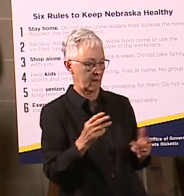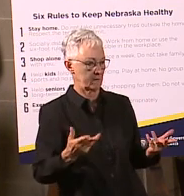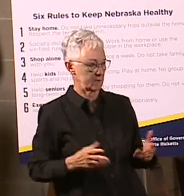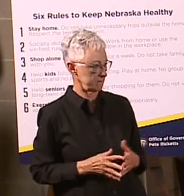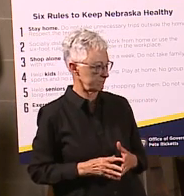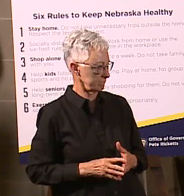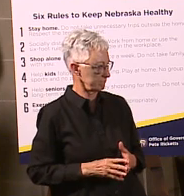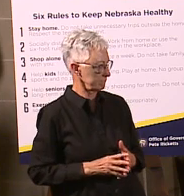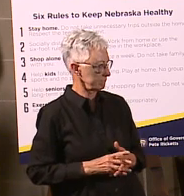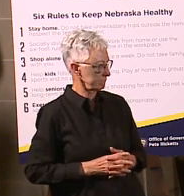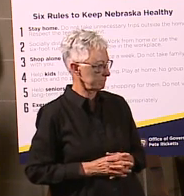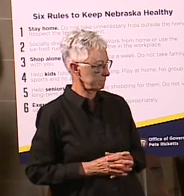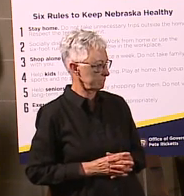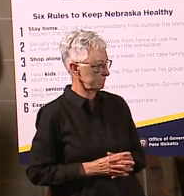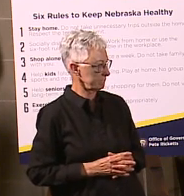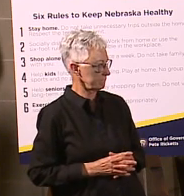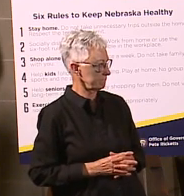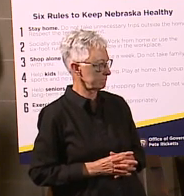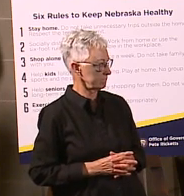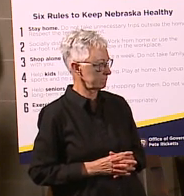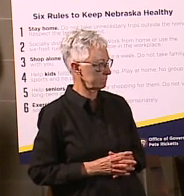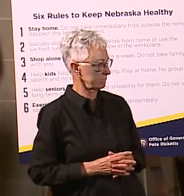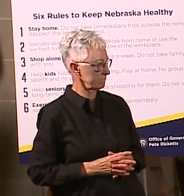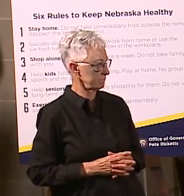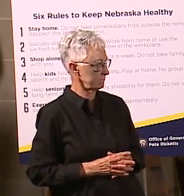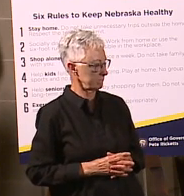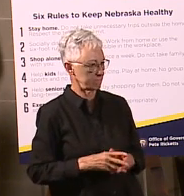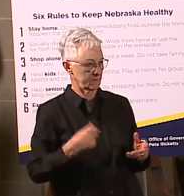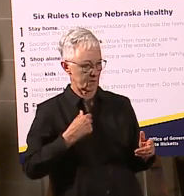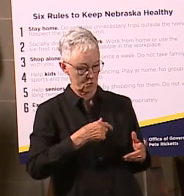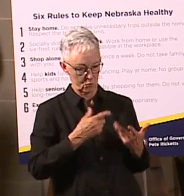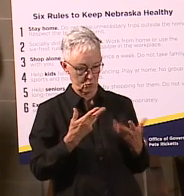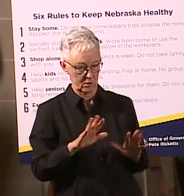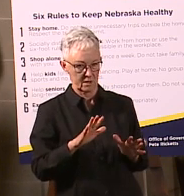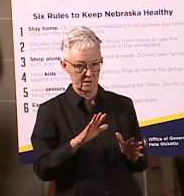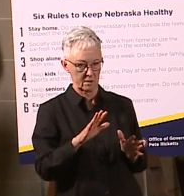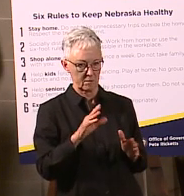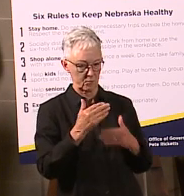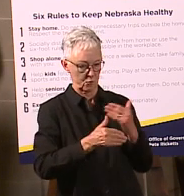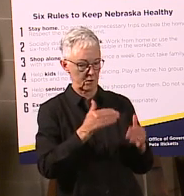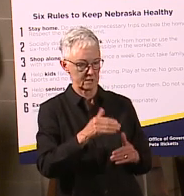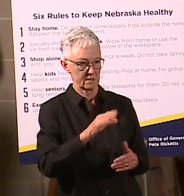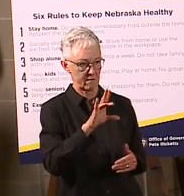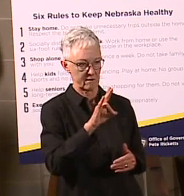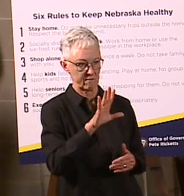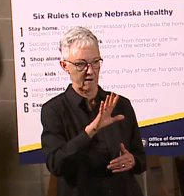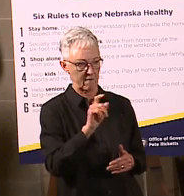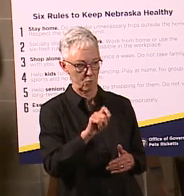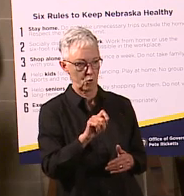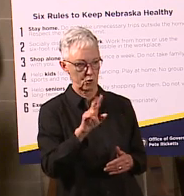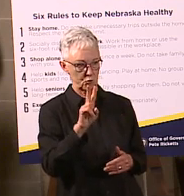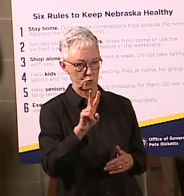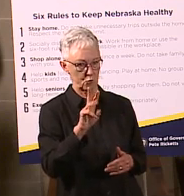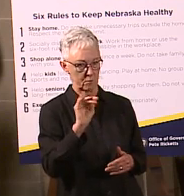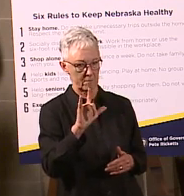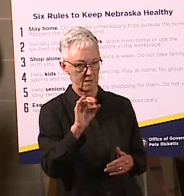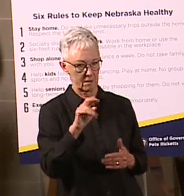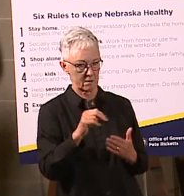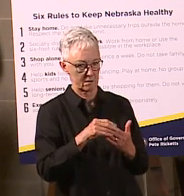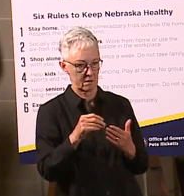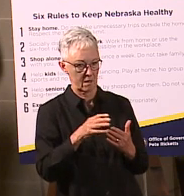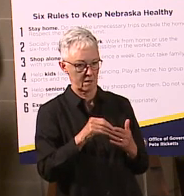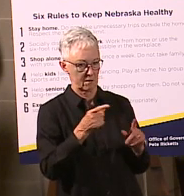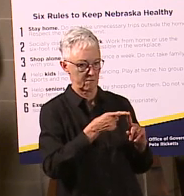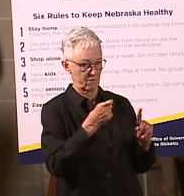$75.2 million in payments from regular unemployment benefits.